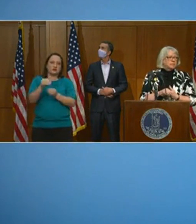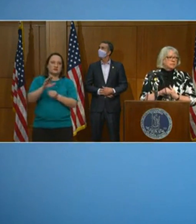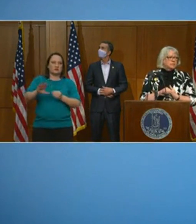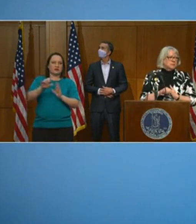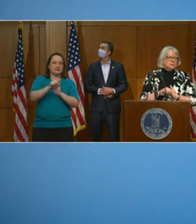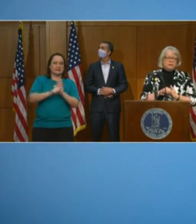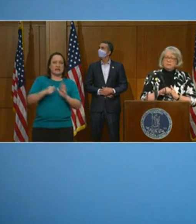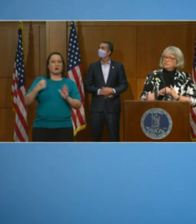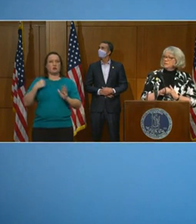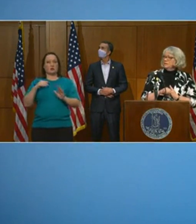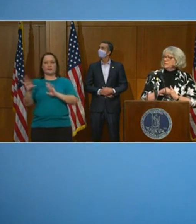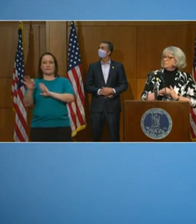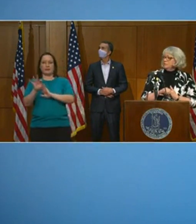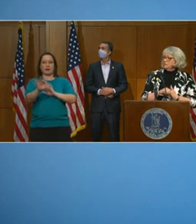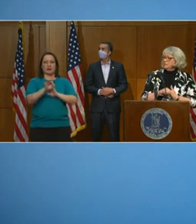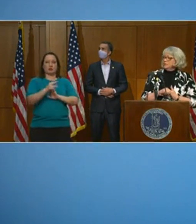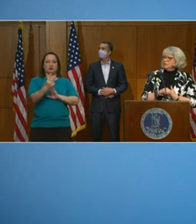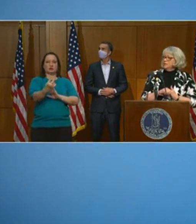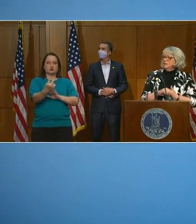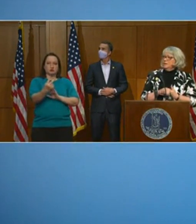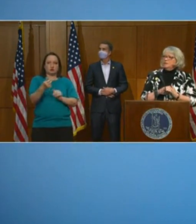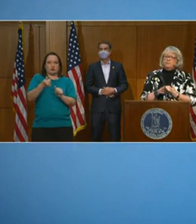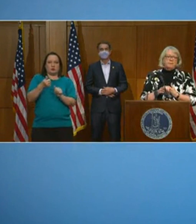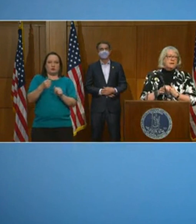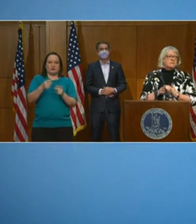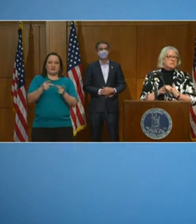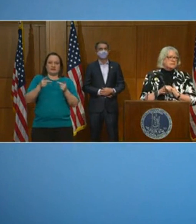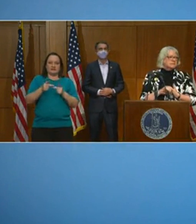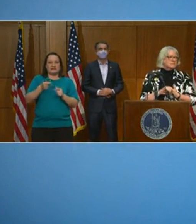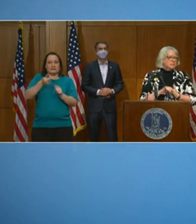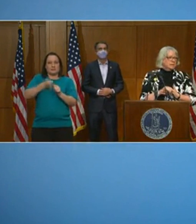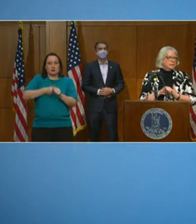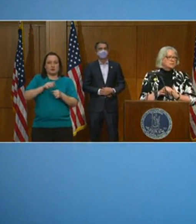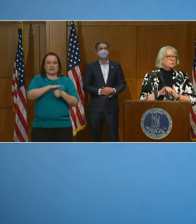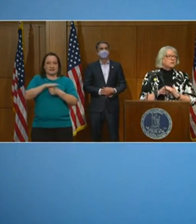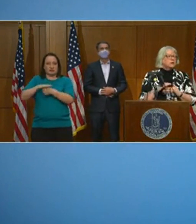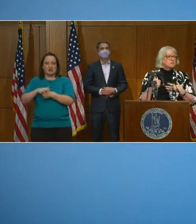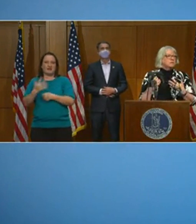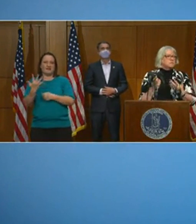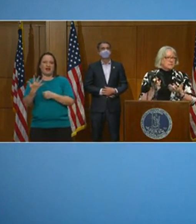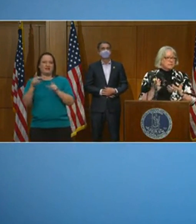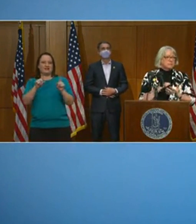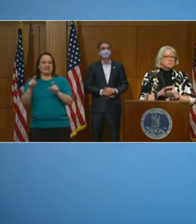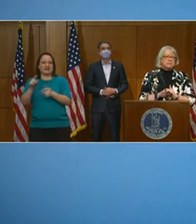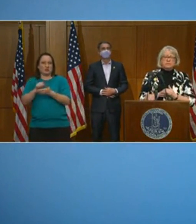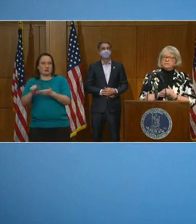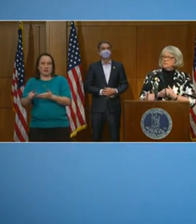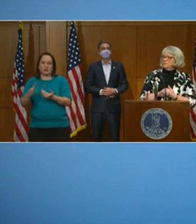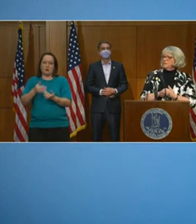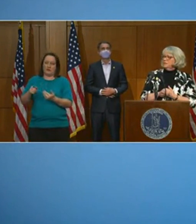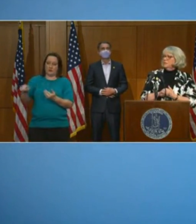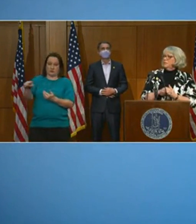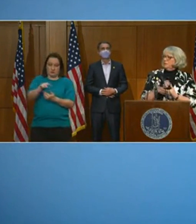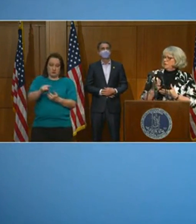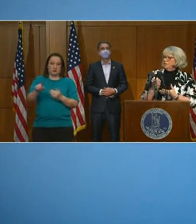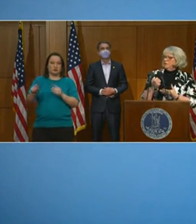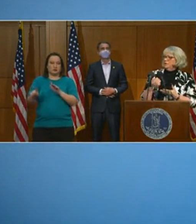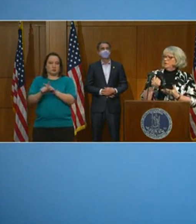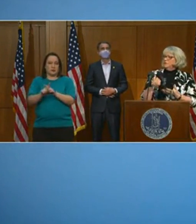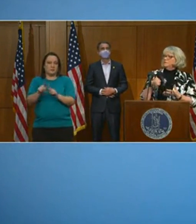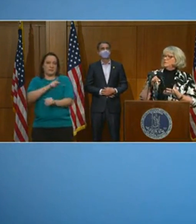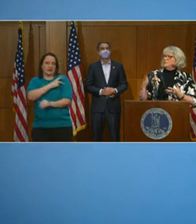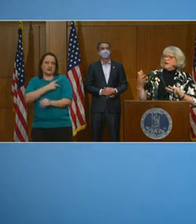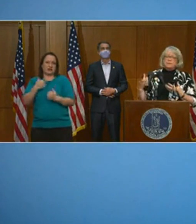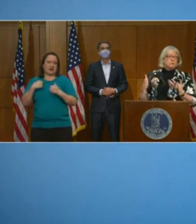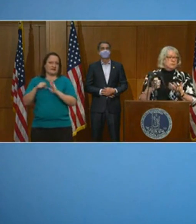doctor's offices or outpatient facilities per district. We do five specimens a week. It's whoever comes in with symptoms that are consistent with COVID.